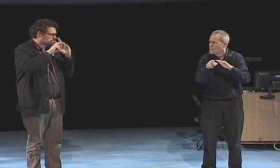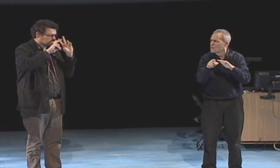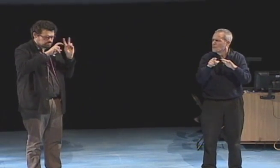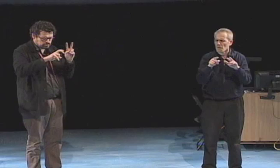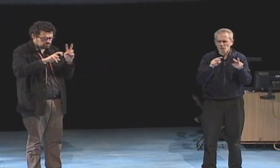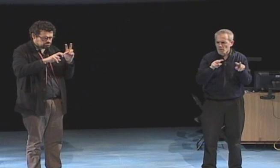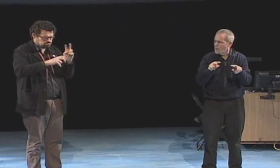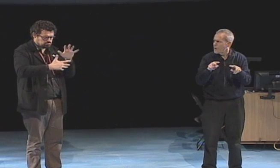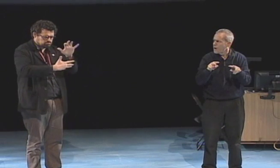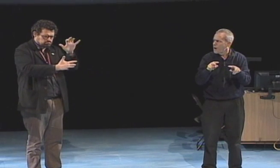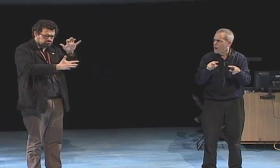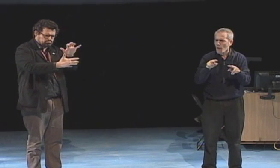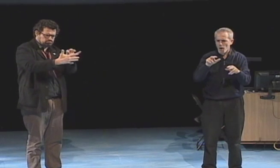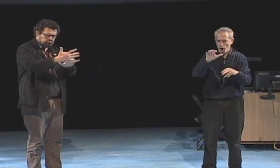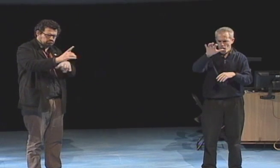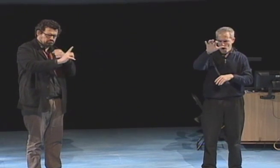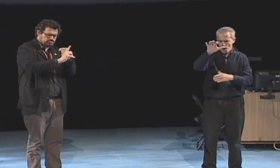so I went on a Google search